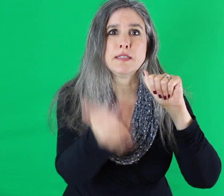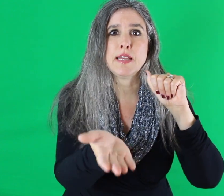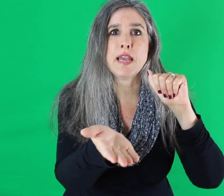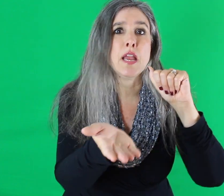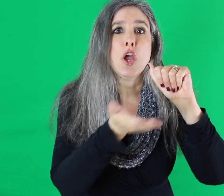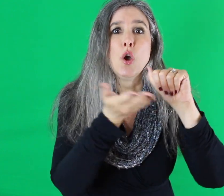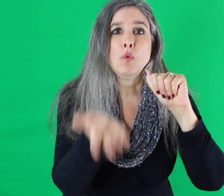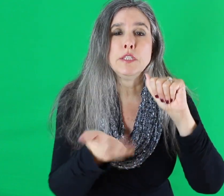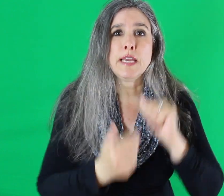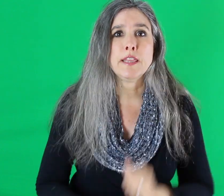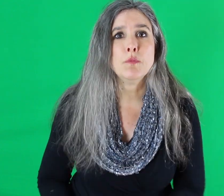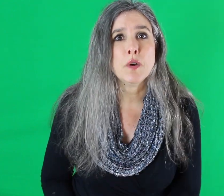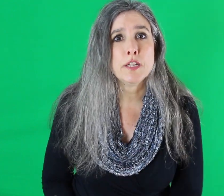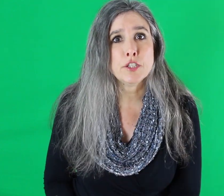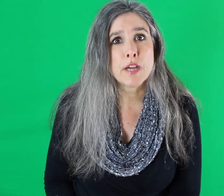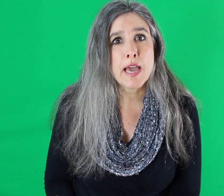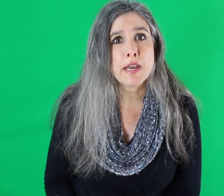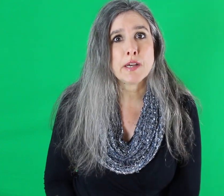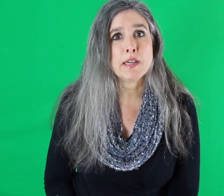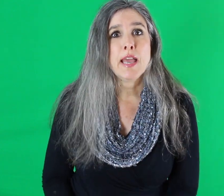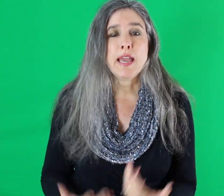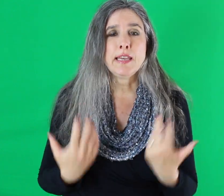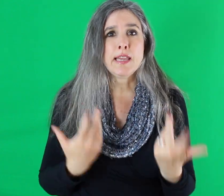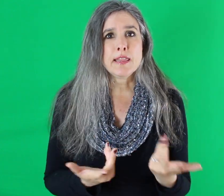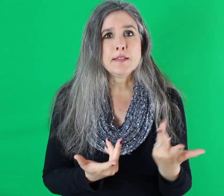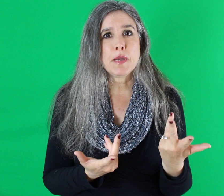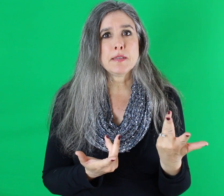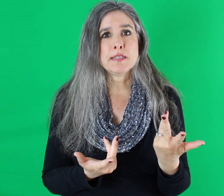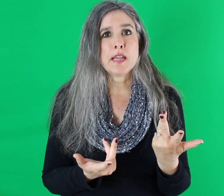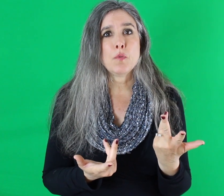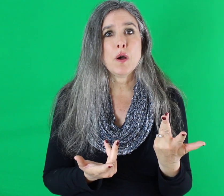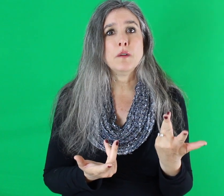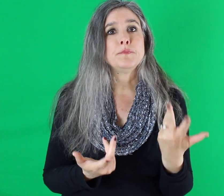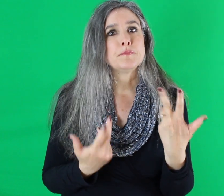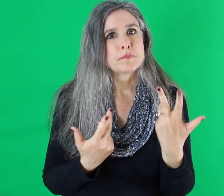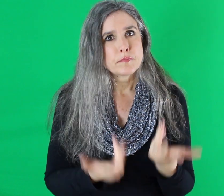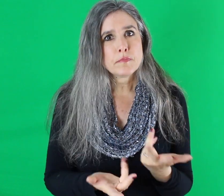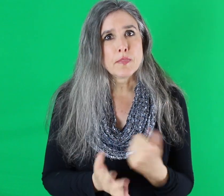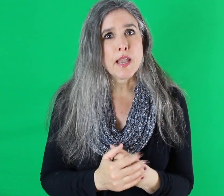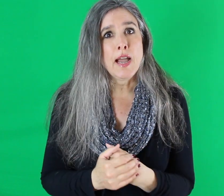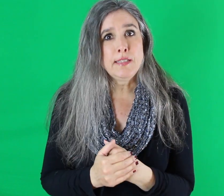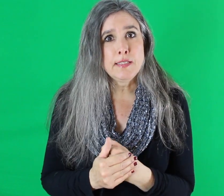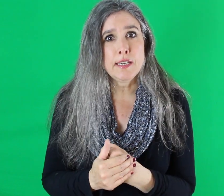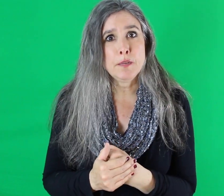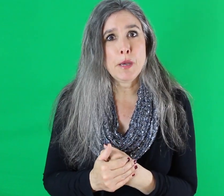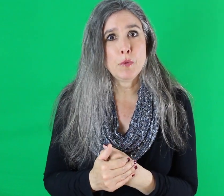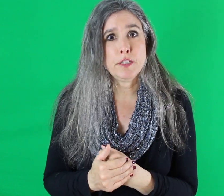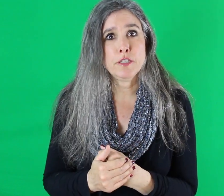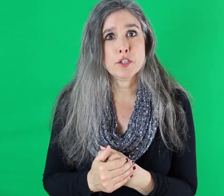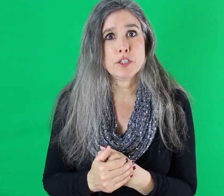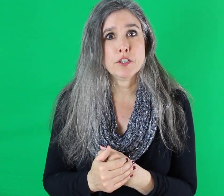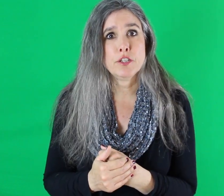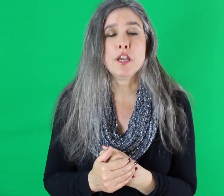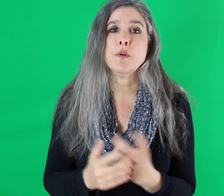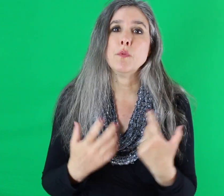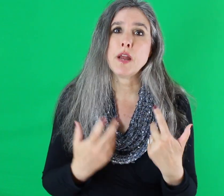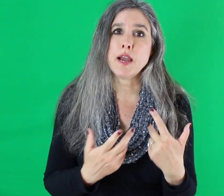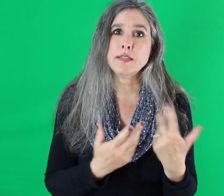say, well, Nathan, what is your add-on? And Nathan might say, well, I studied about Winston Churchill too. And what I